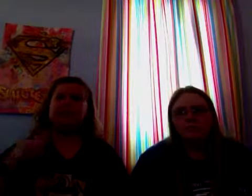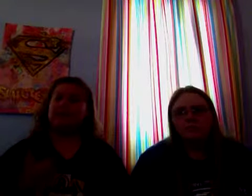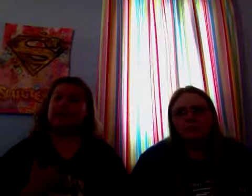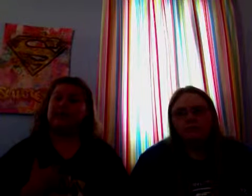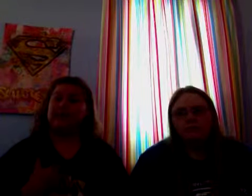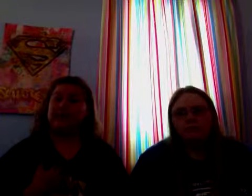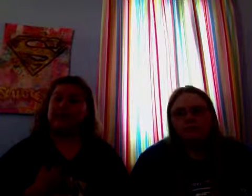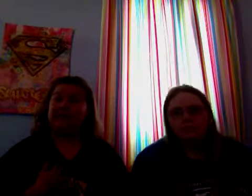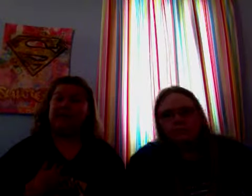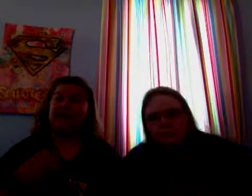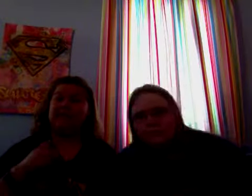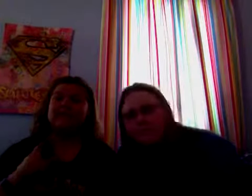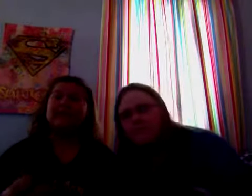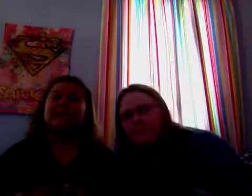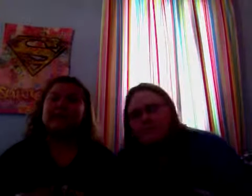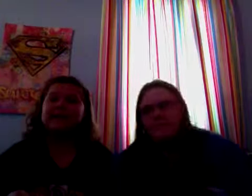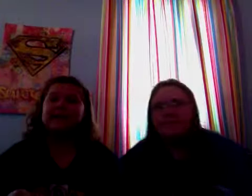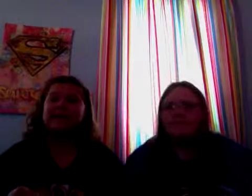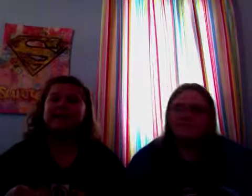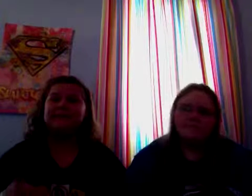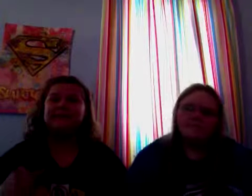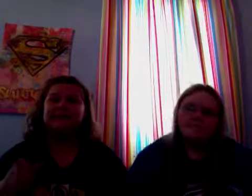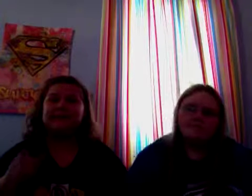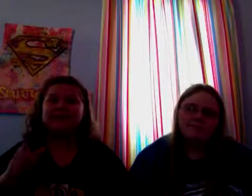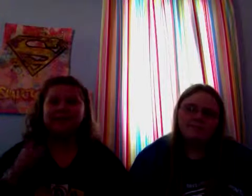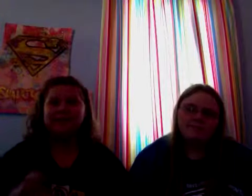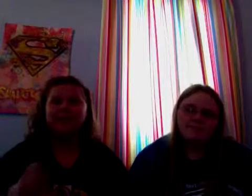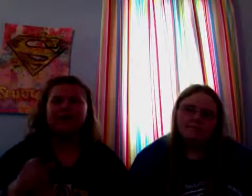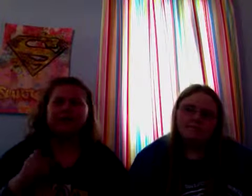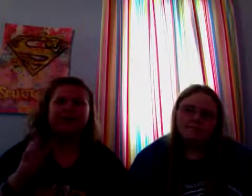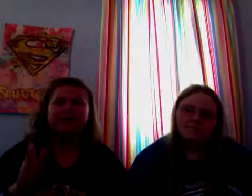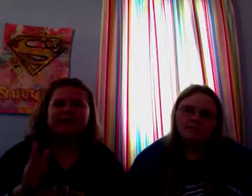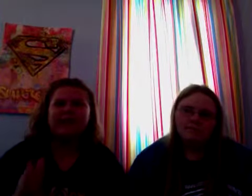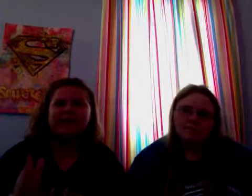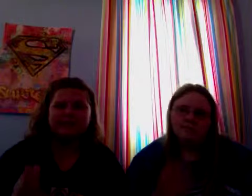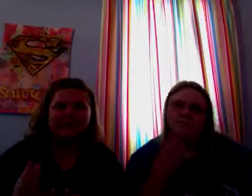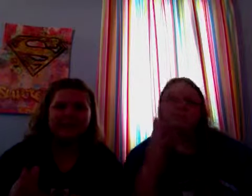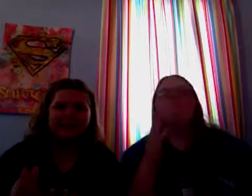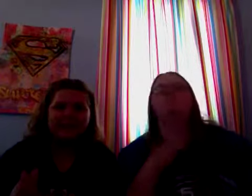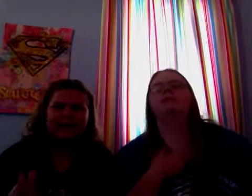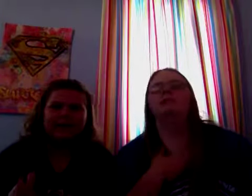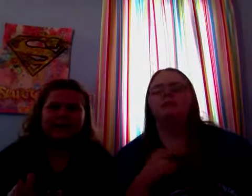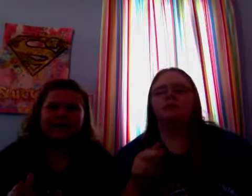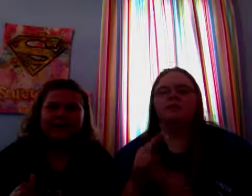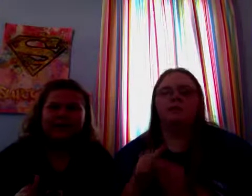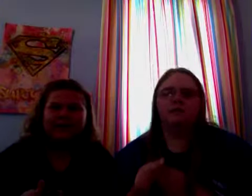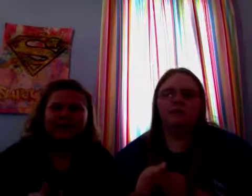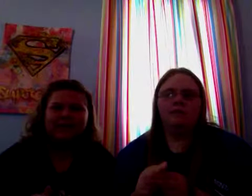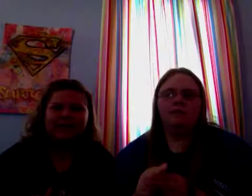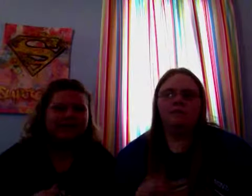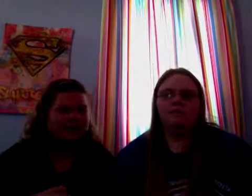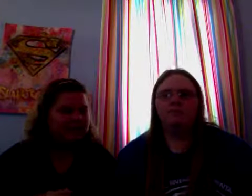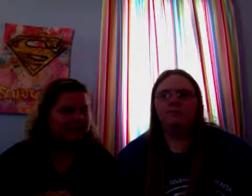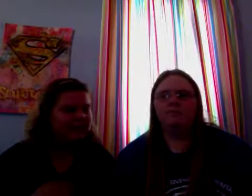that's my name if you can guess it then you're all you're all set you're set my name it'd be